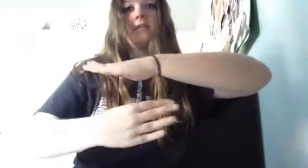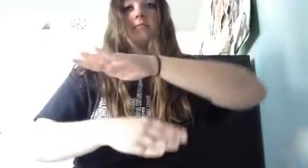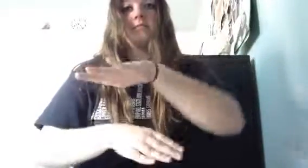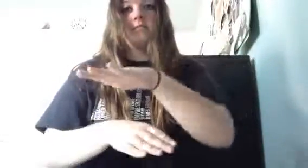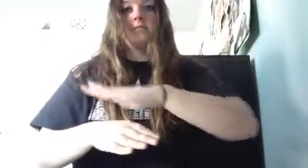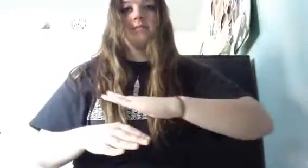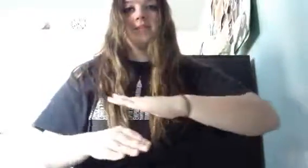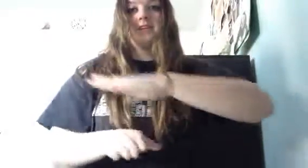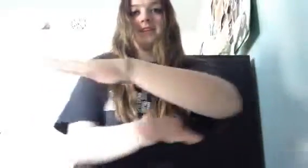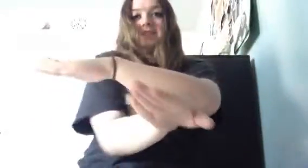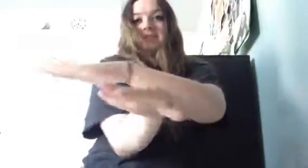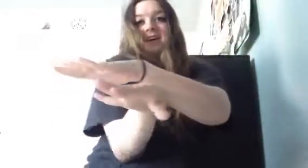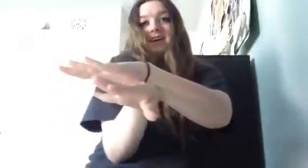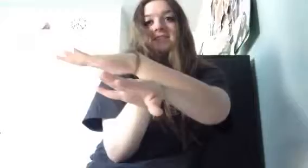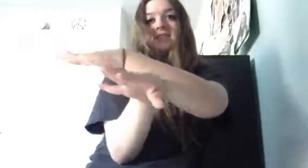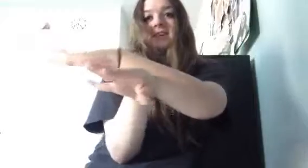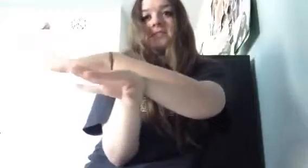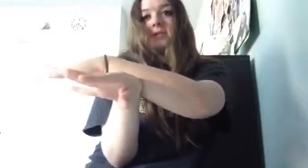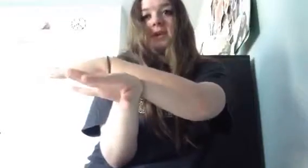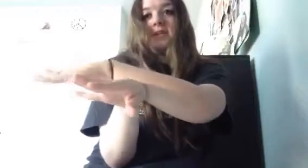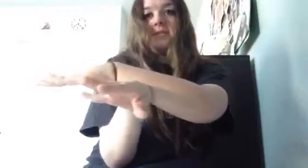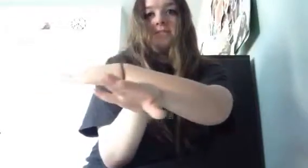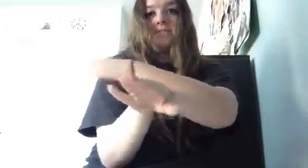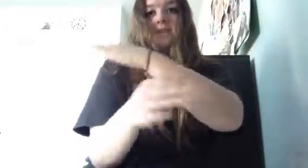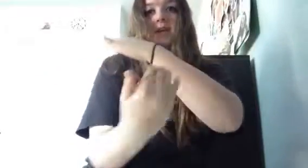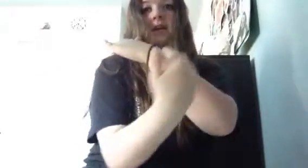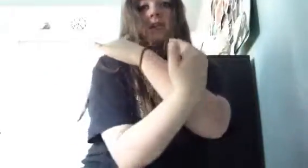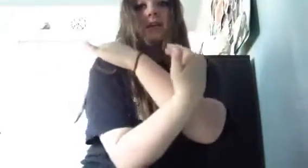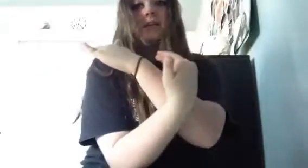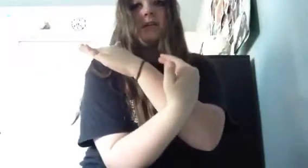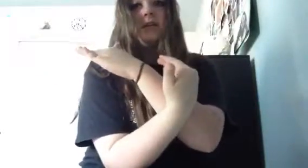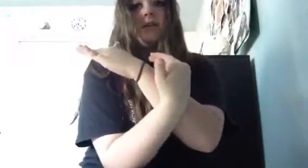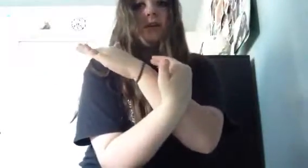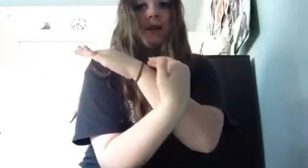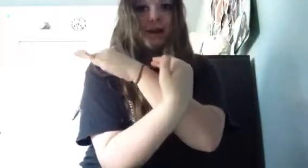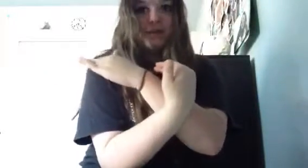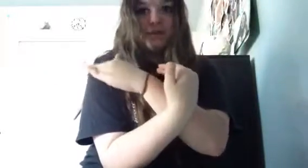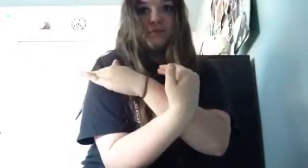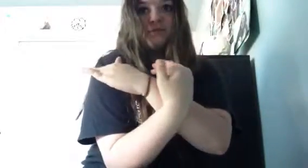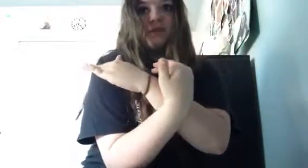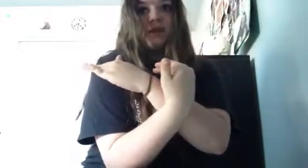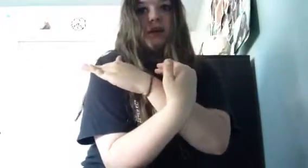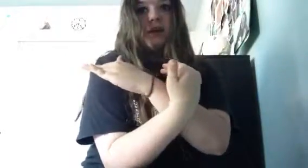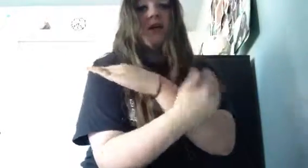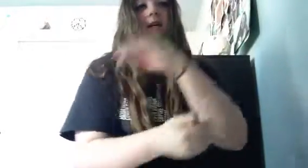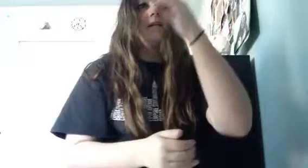they're i don't know how to do this so like here's my car and like they're behind me and